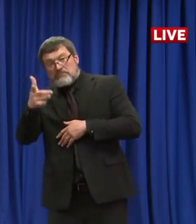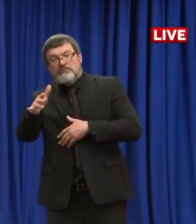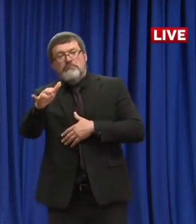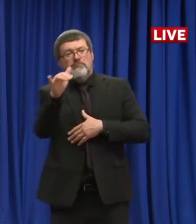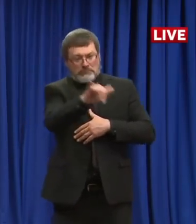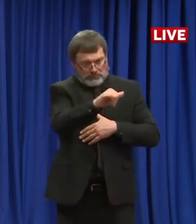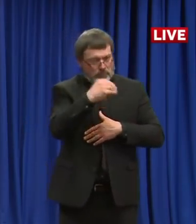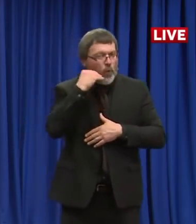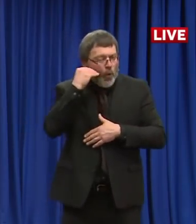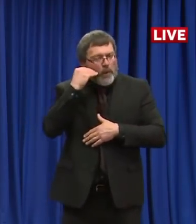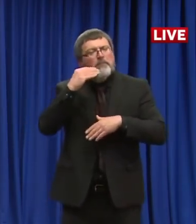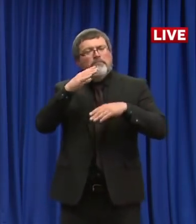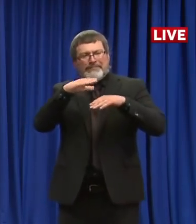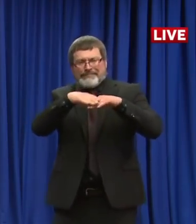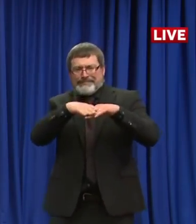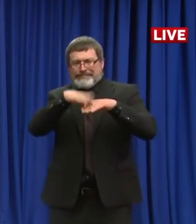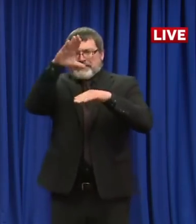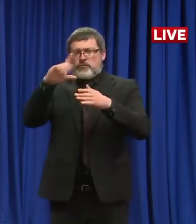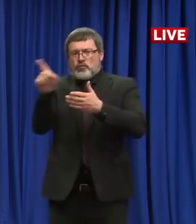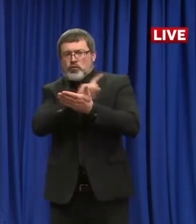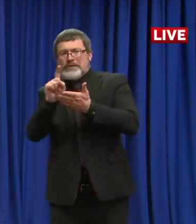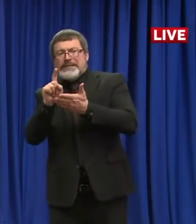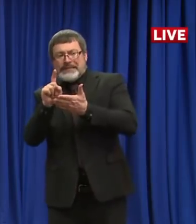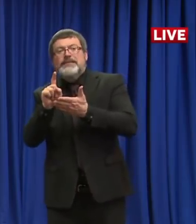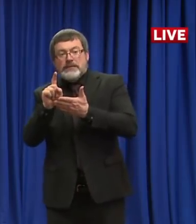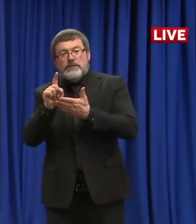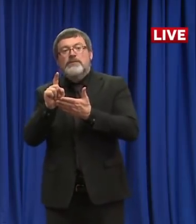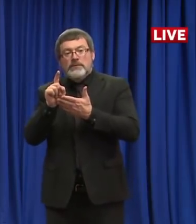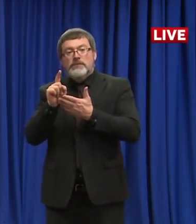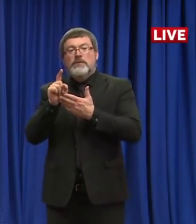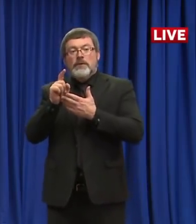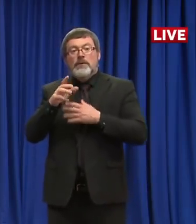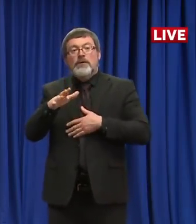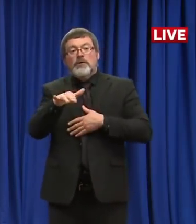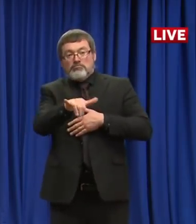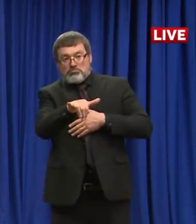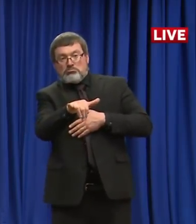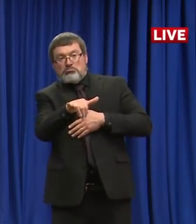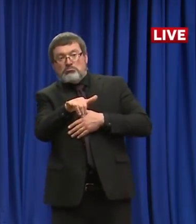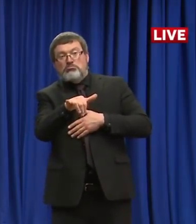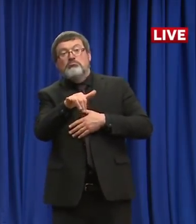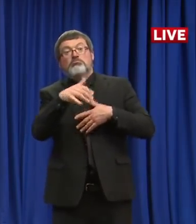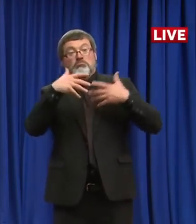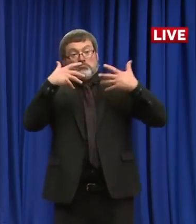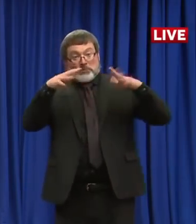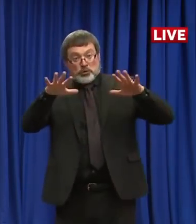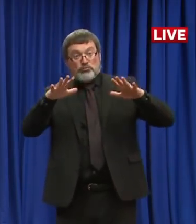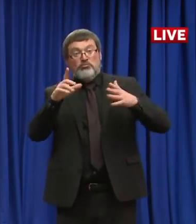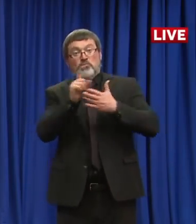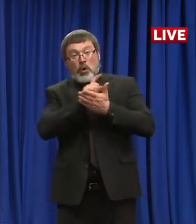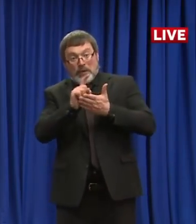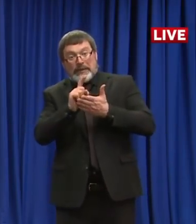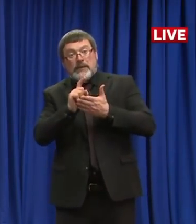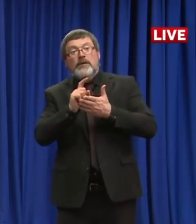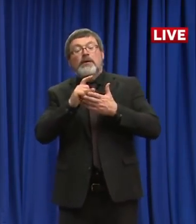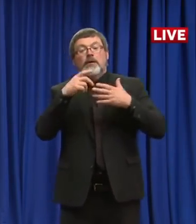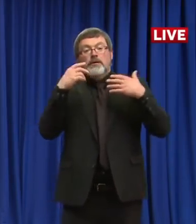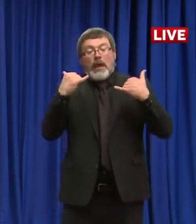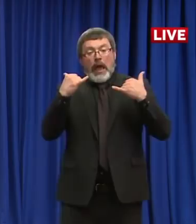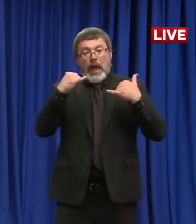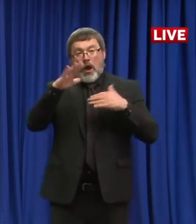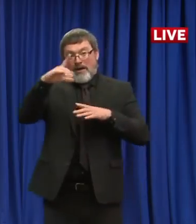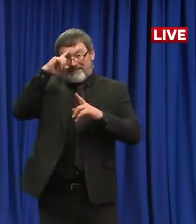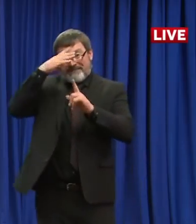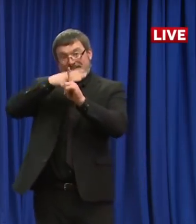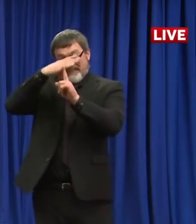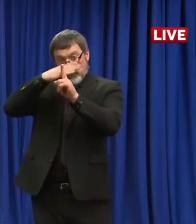Plus, you know, ensuring that they're home for at least 72 hours after any fever resolves and after symptoms